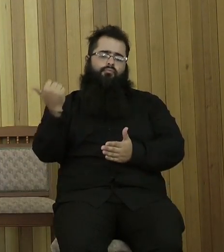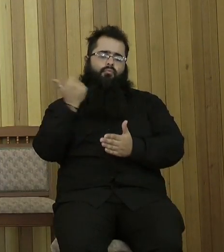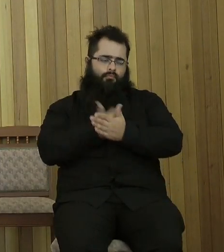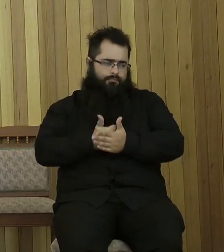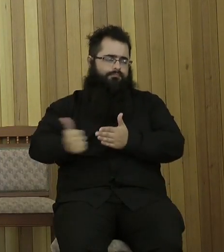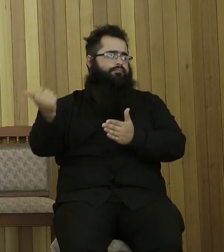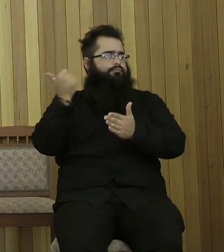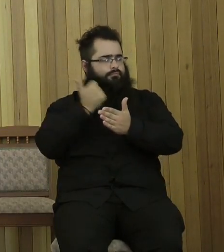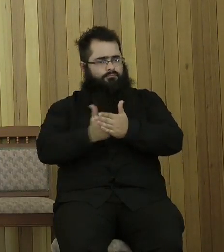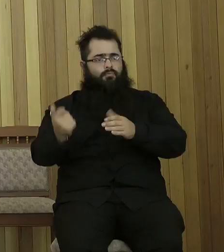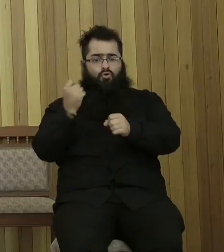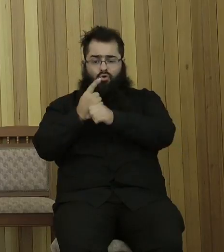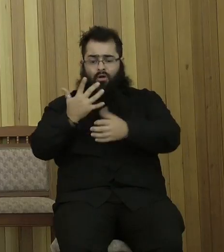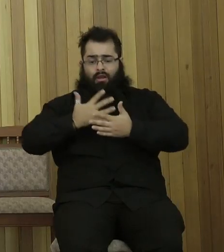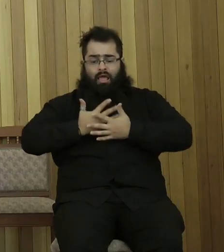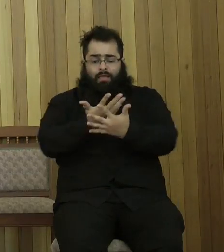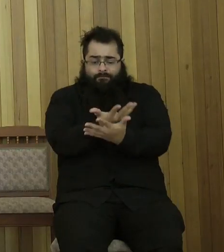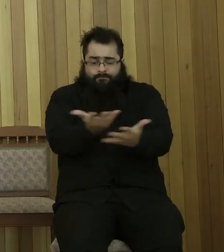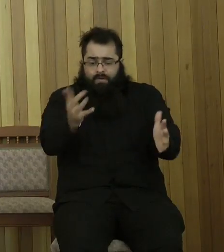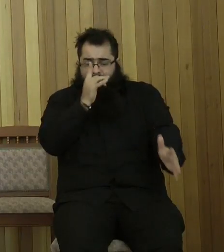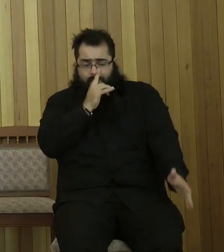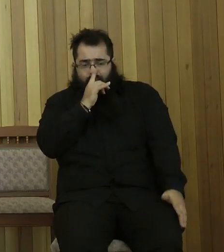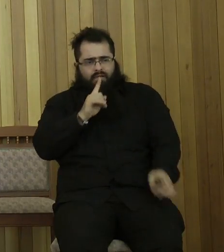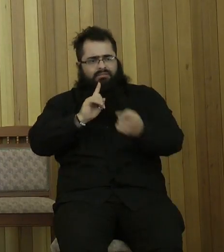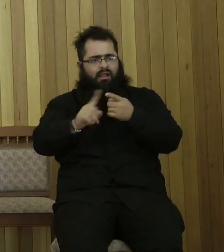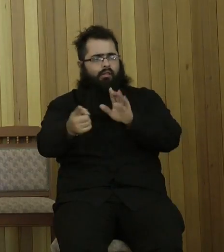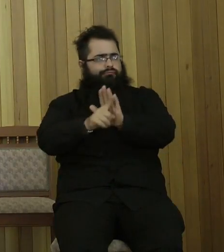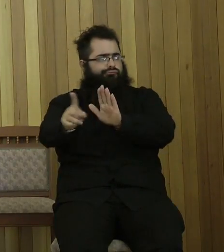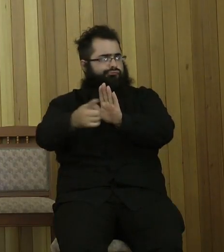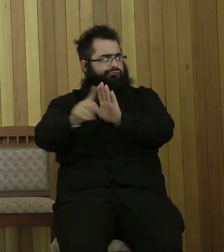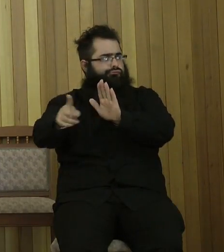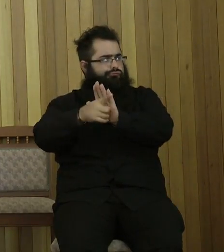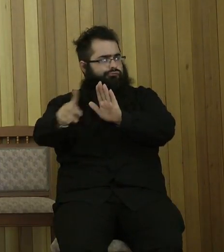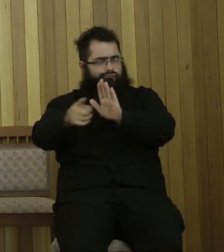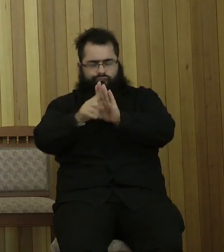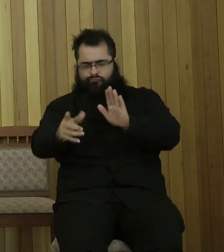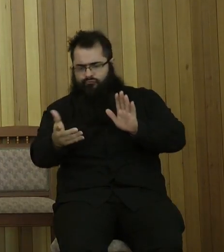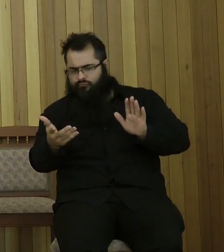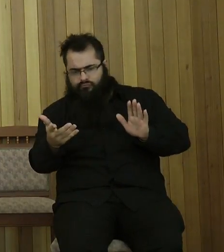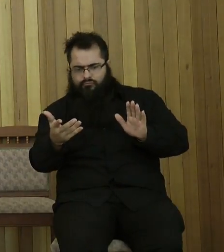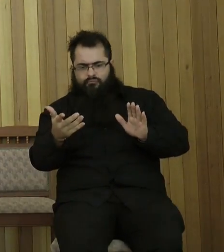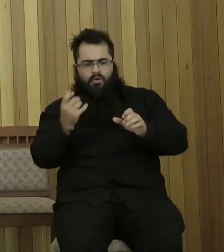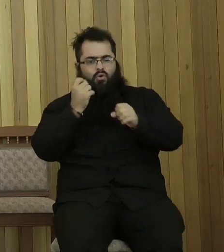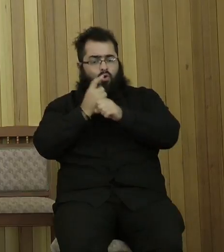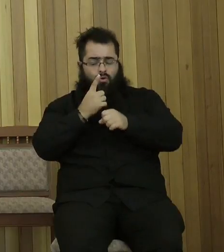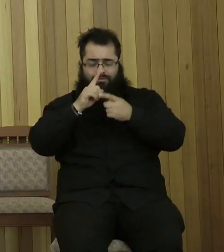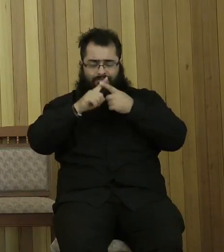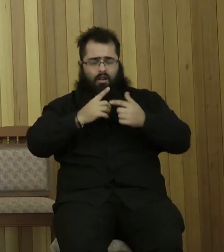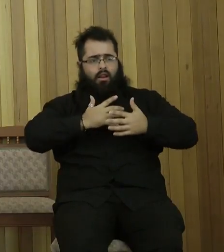Israel wandered away from Him. And God is depicted in the Bible as loving Israel as a husband loves a